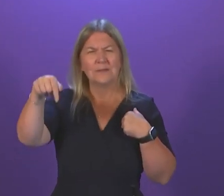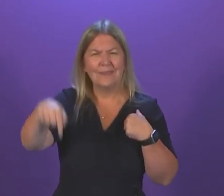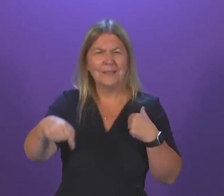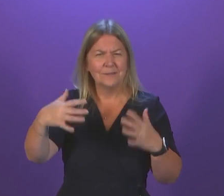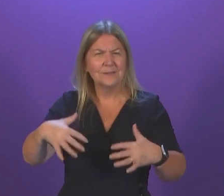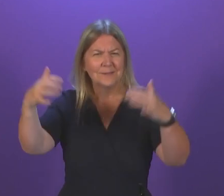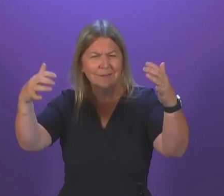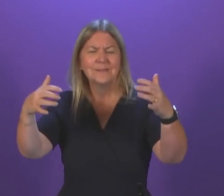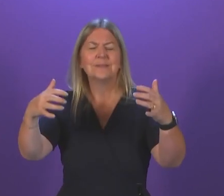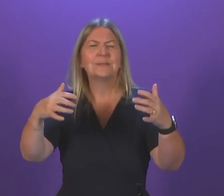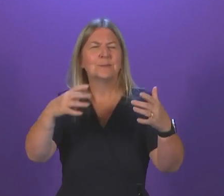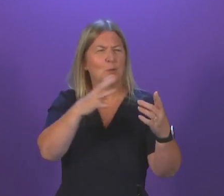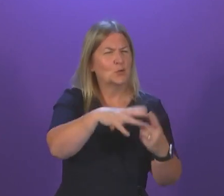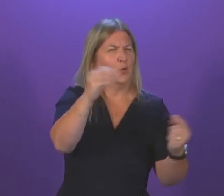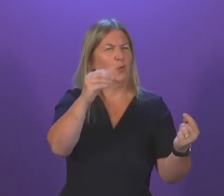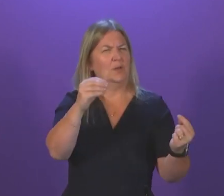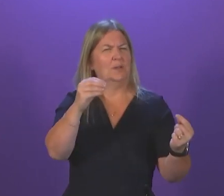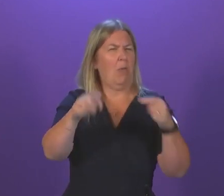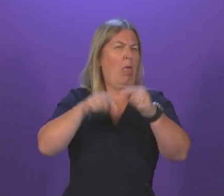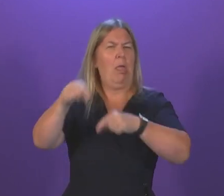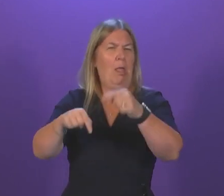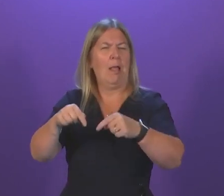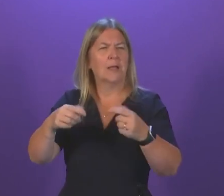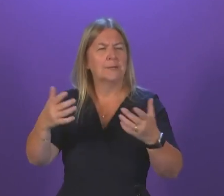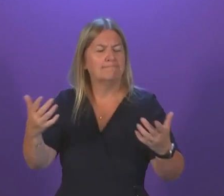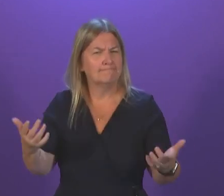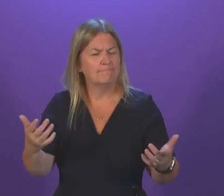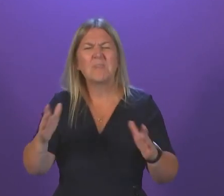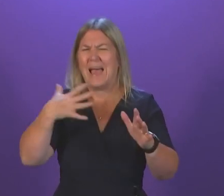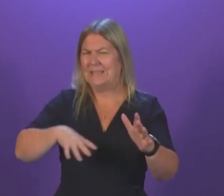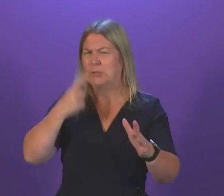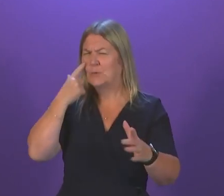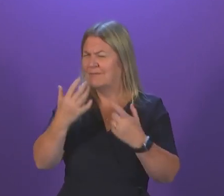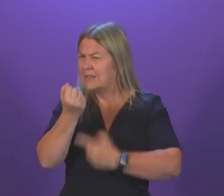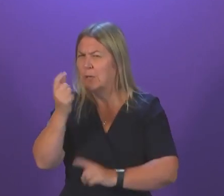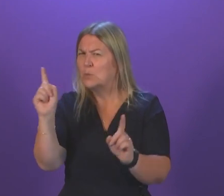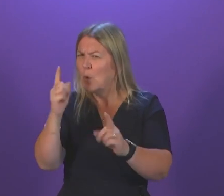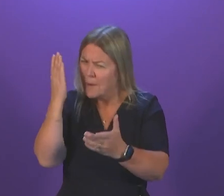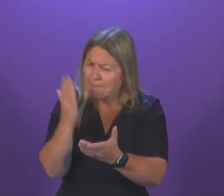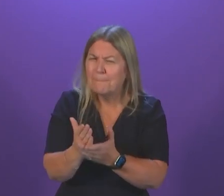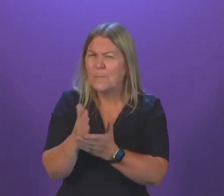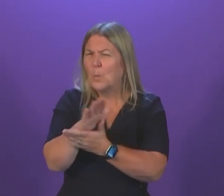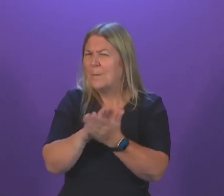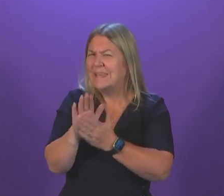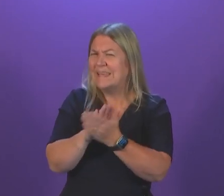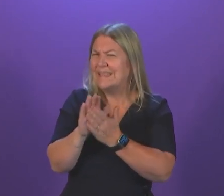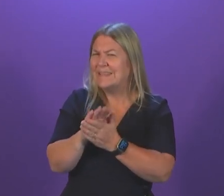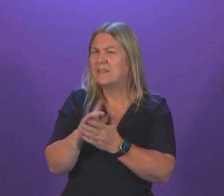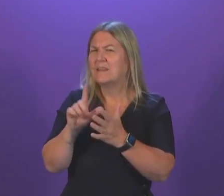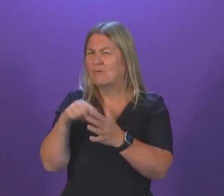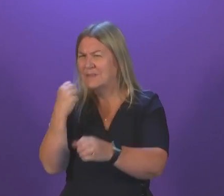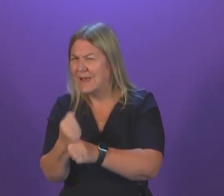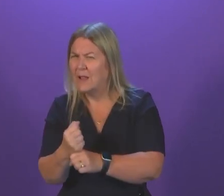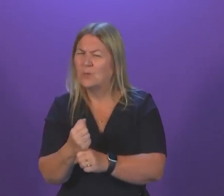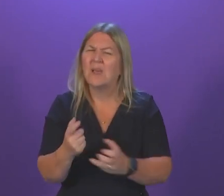by the Conservatives that perhaps don't bear all that much scrutiny but I don't know exactly what the circumstances are in this case and I'm happy to look into